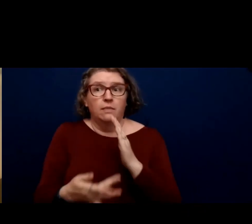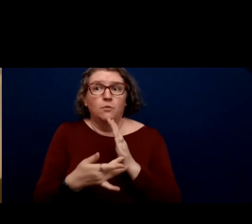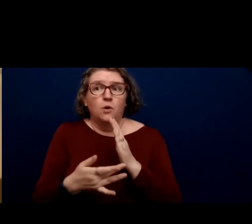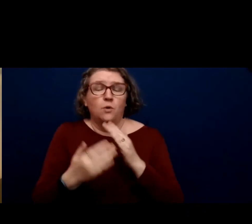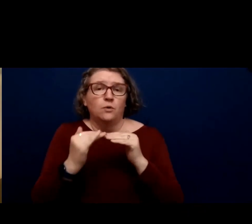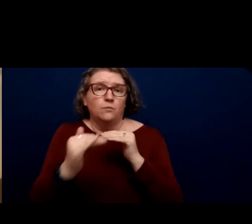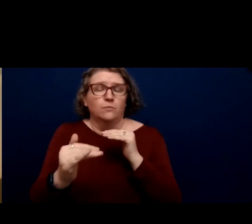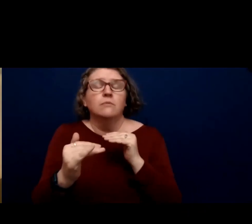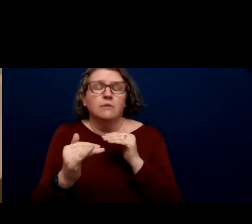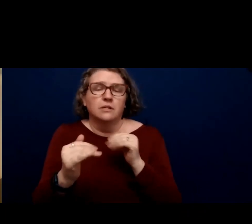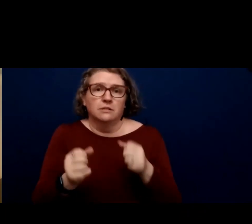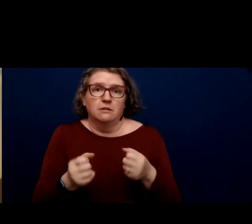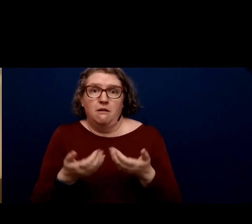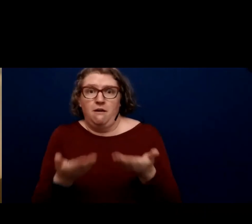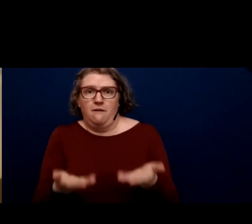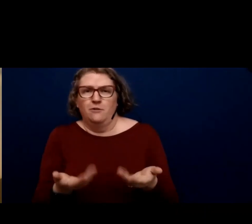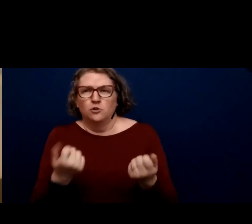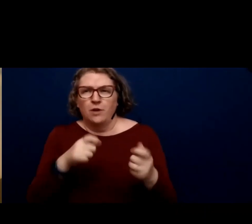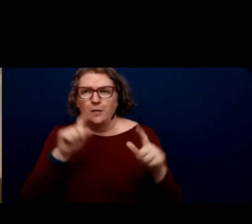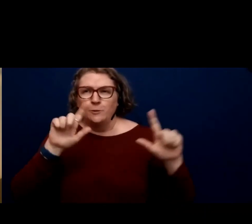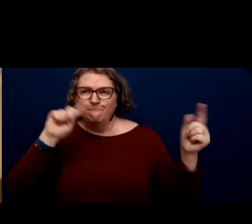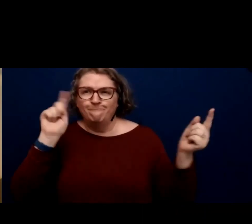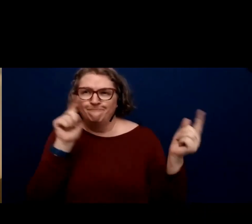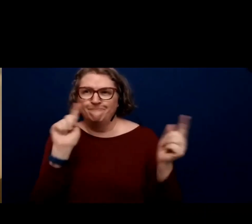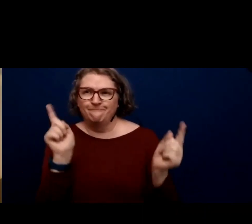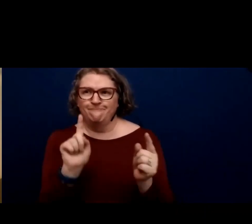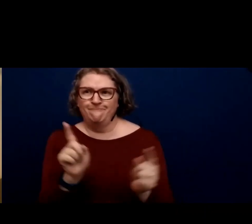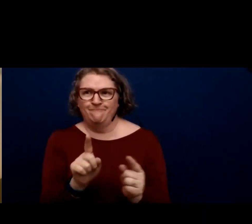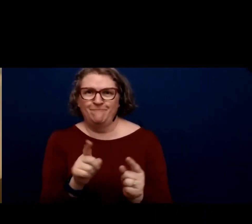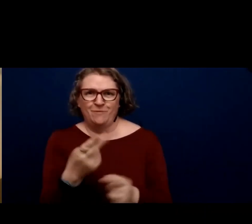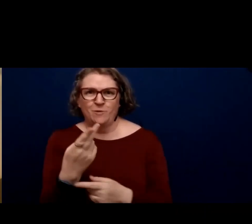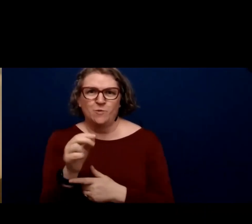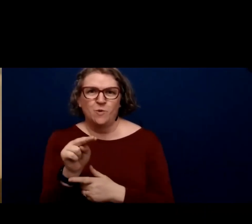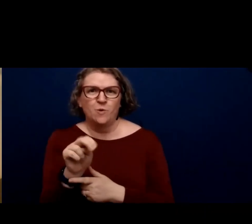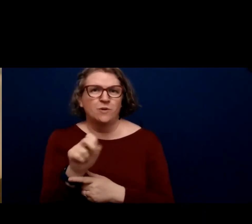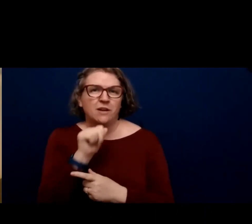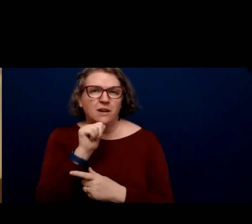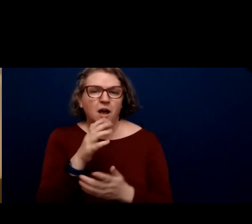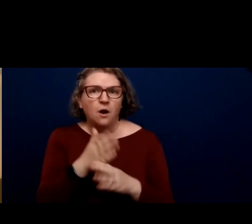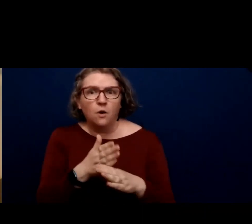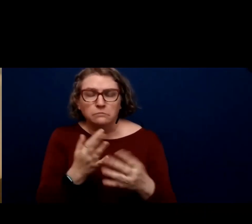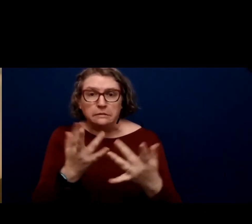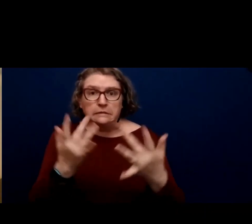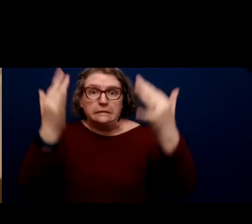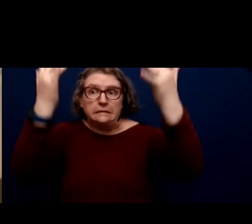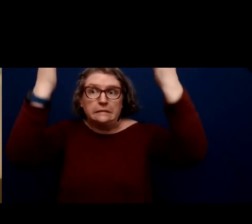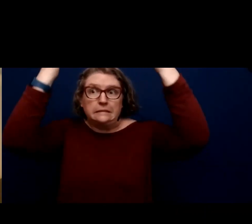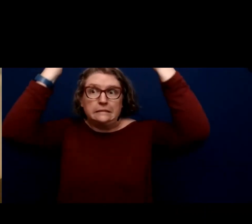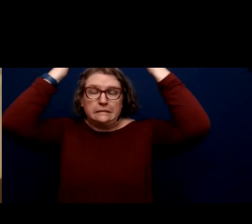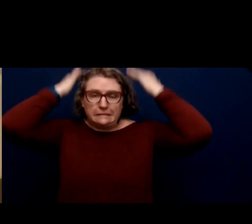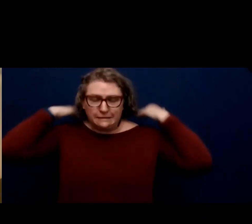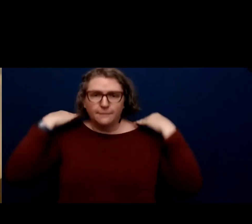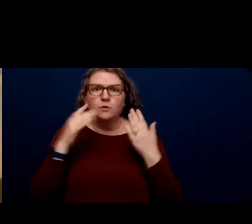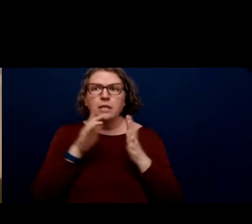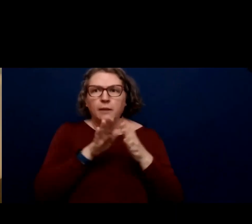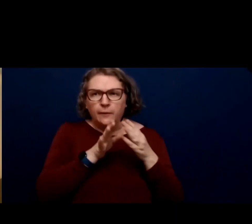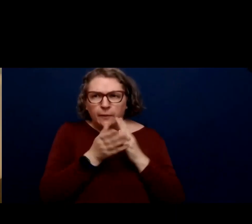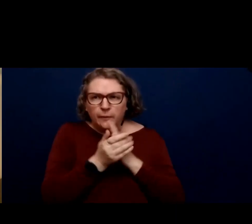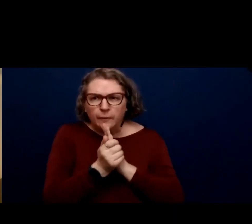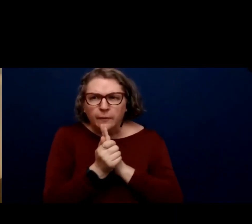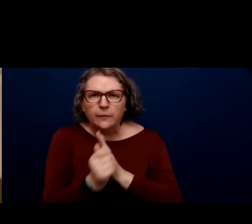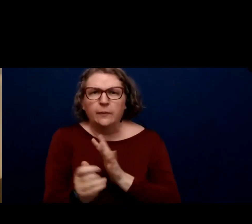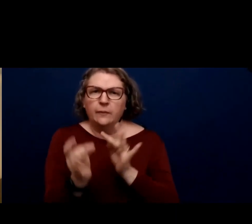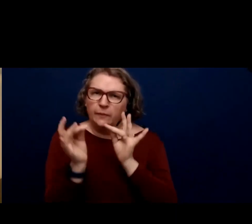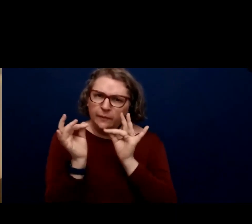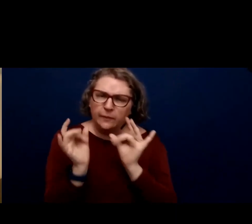We're trying to hone the information so that there isn't information overload, but that it serves you well. Dr. you